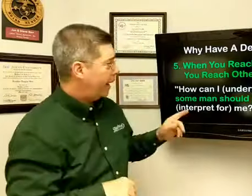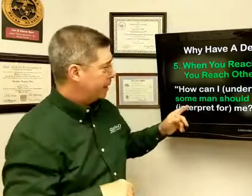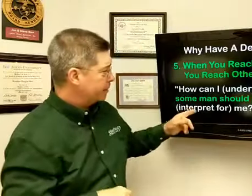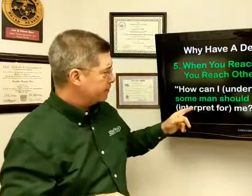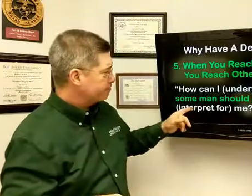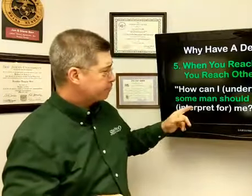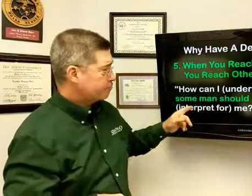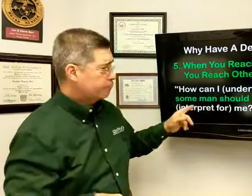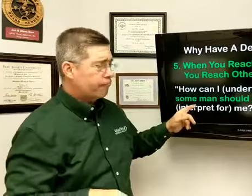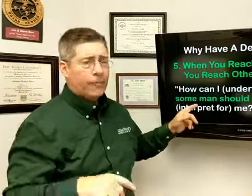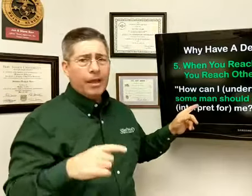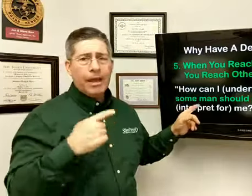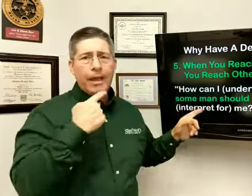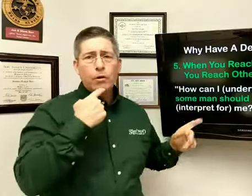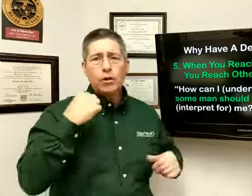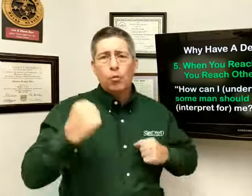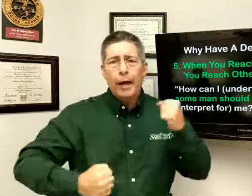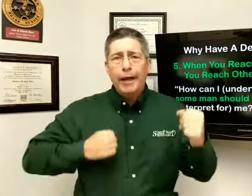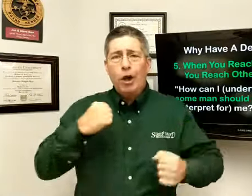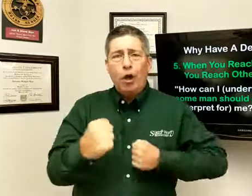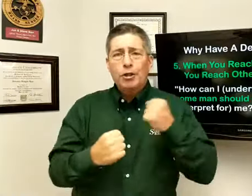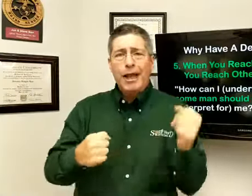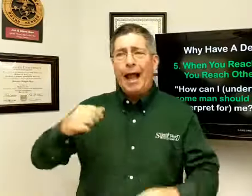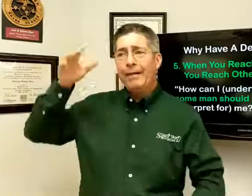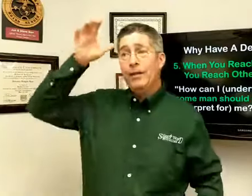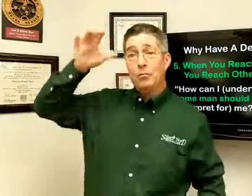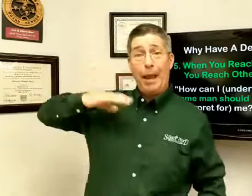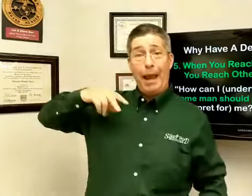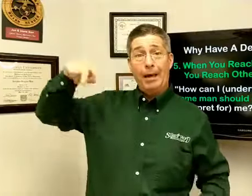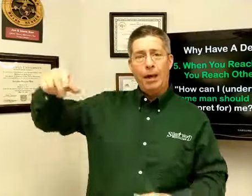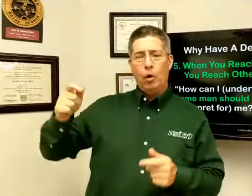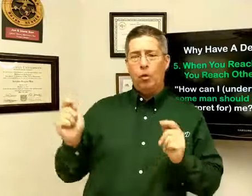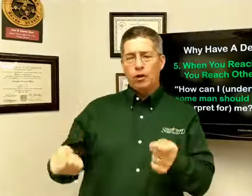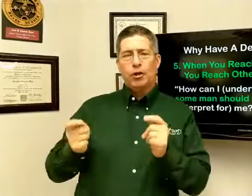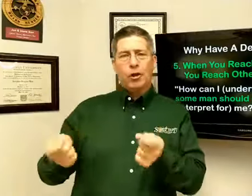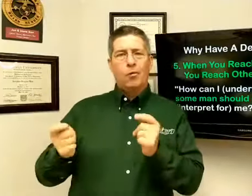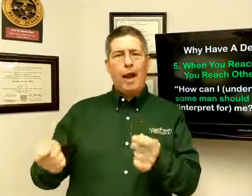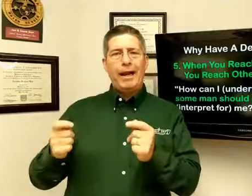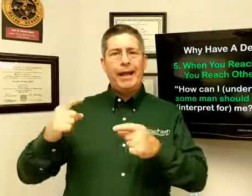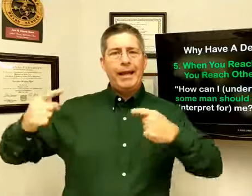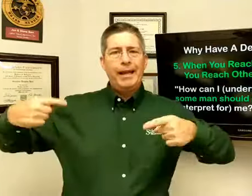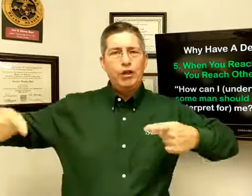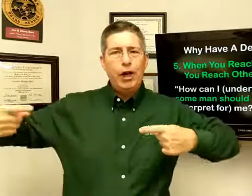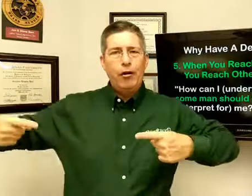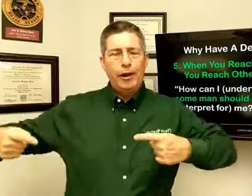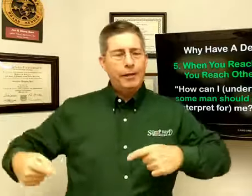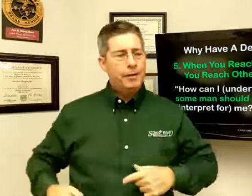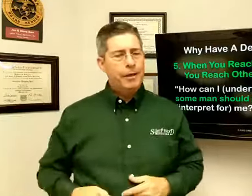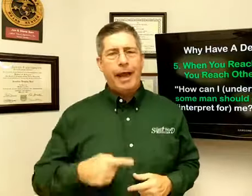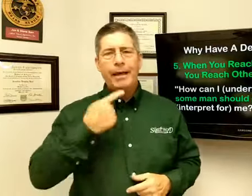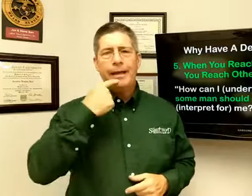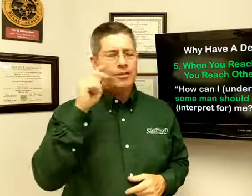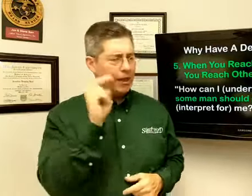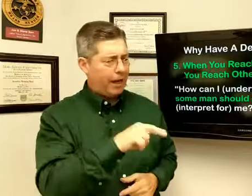he was running alongside, and this man was riding in a chariot. And he said,